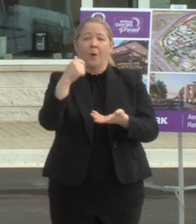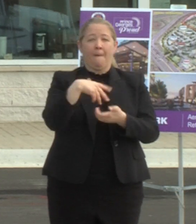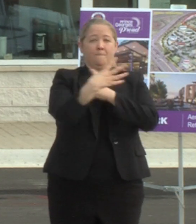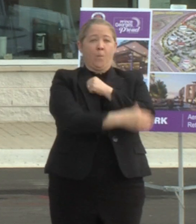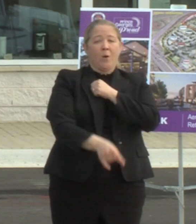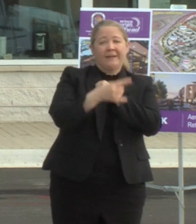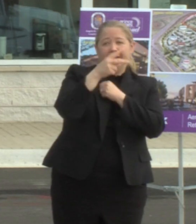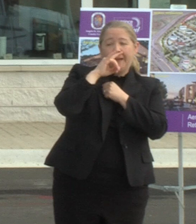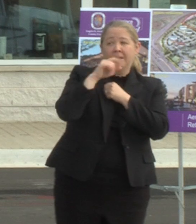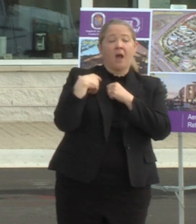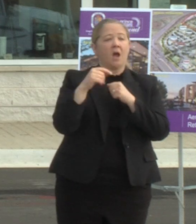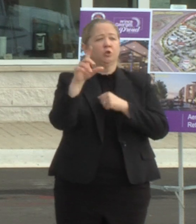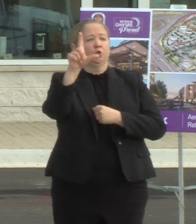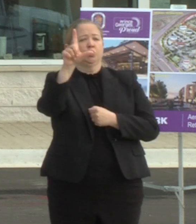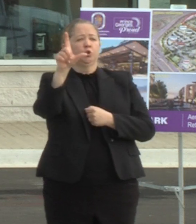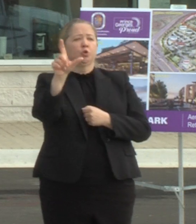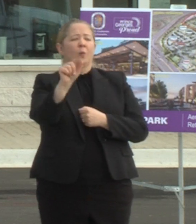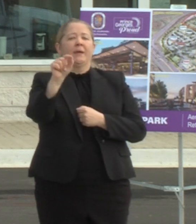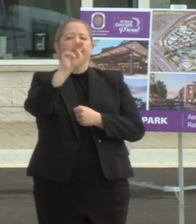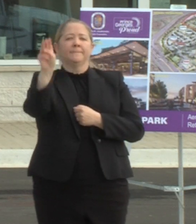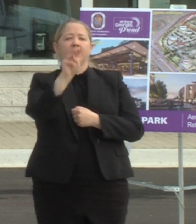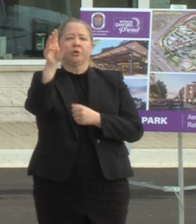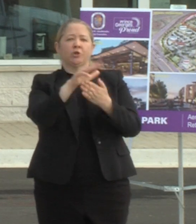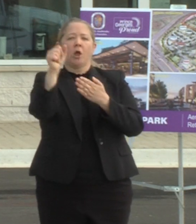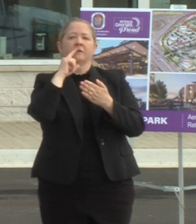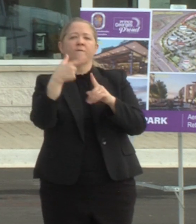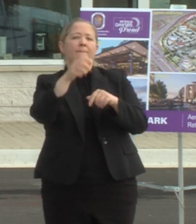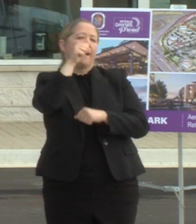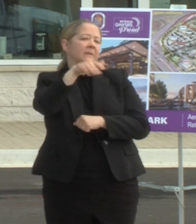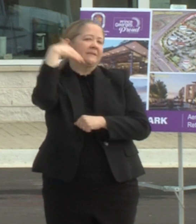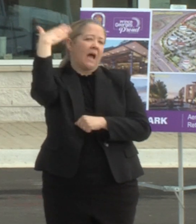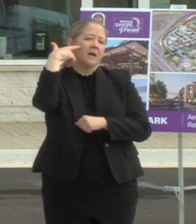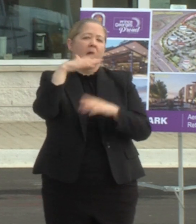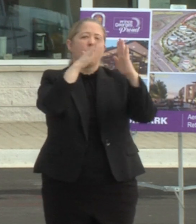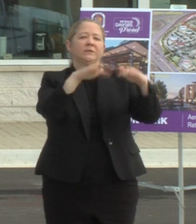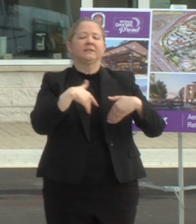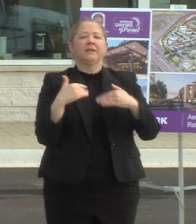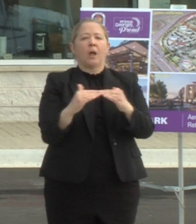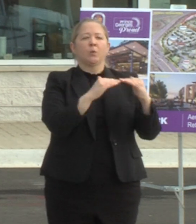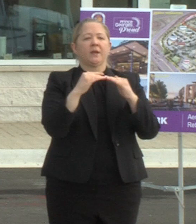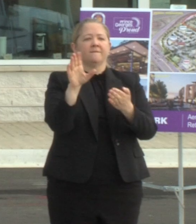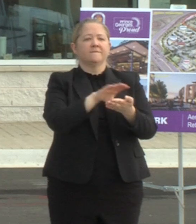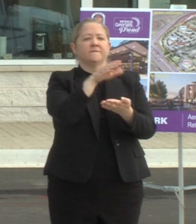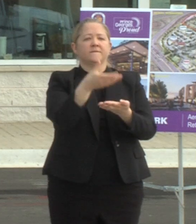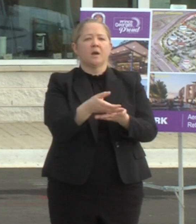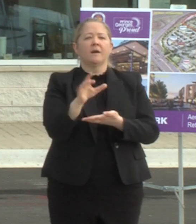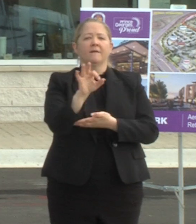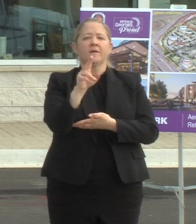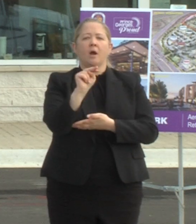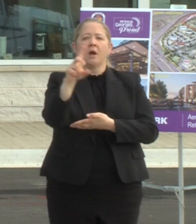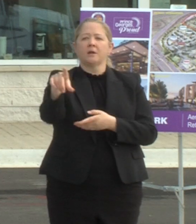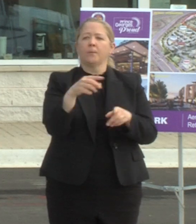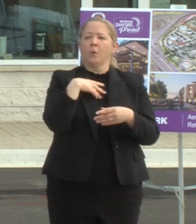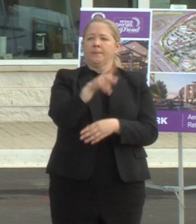dollar investment from amazon's housing equity fund i want to personally thank katherine bill who's here